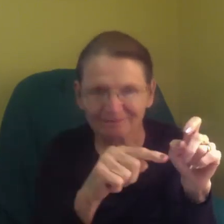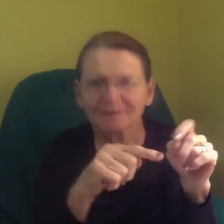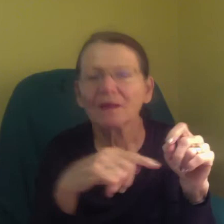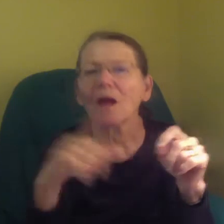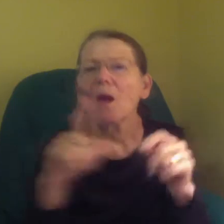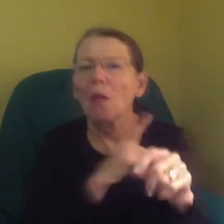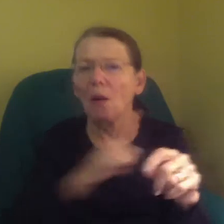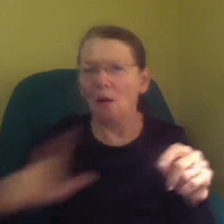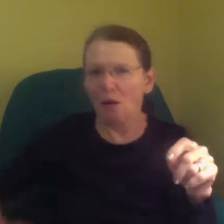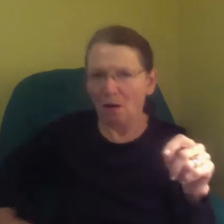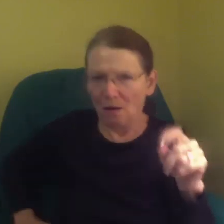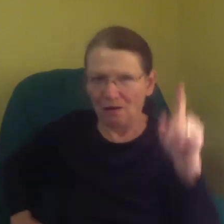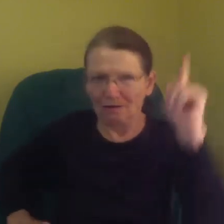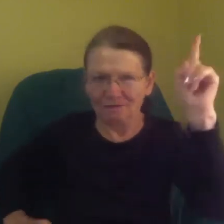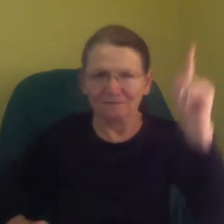Ah Ah